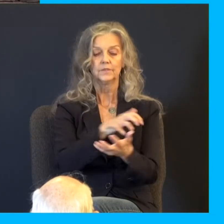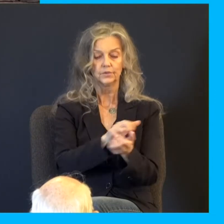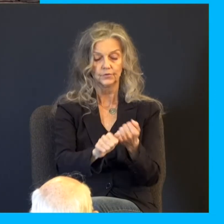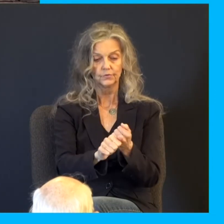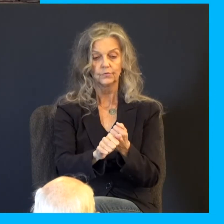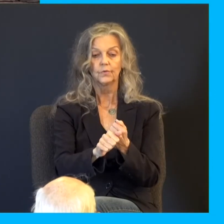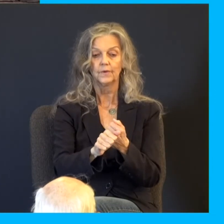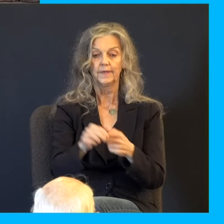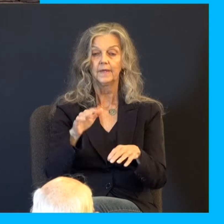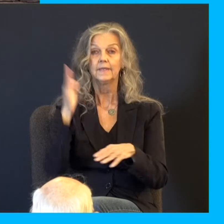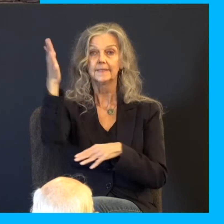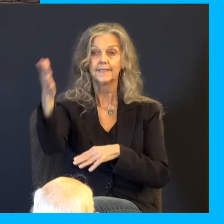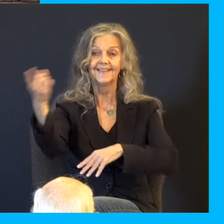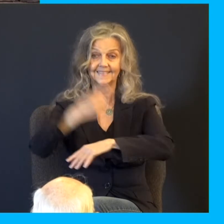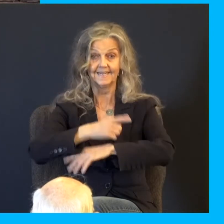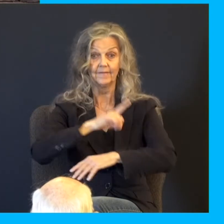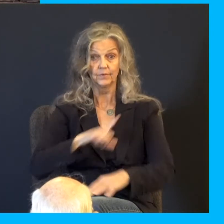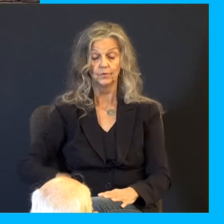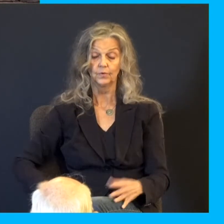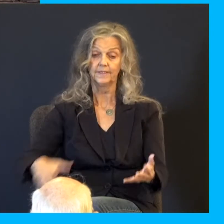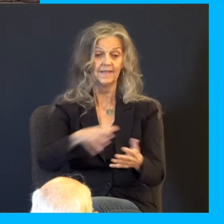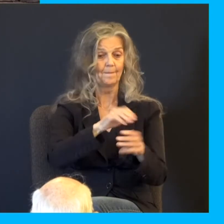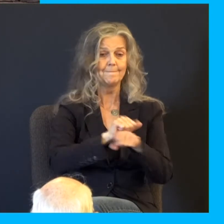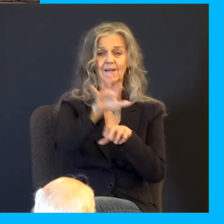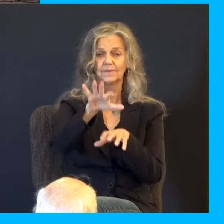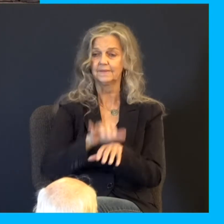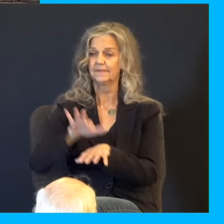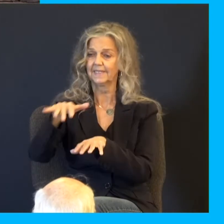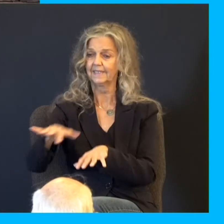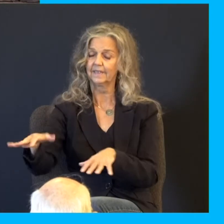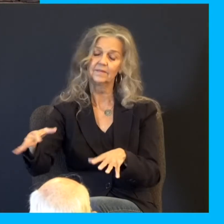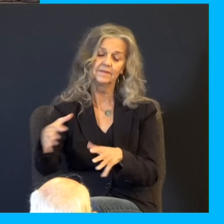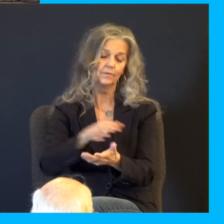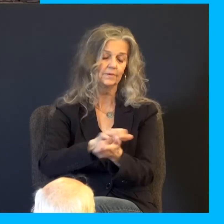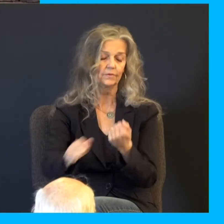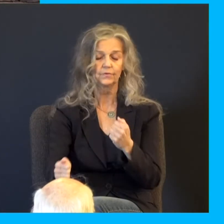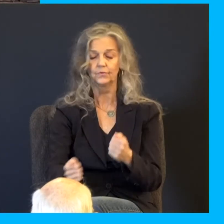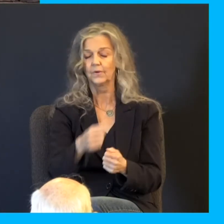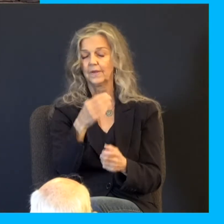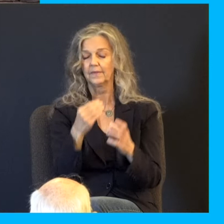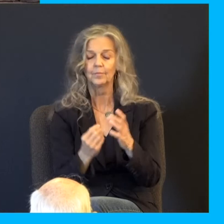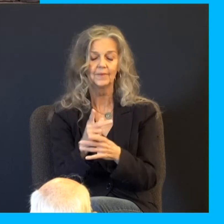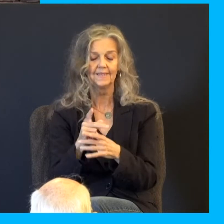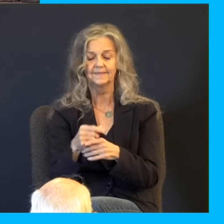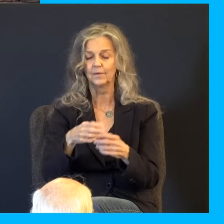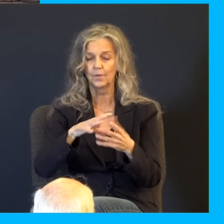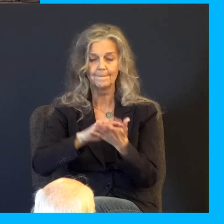the Lord. I will make waste mountains and hills, dry up all their herbs, I will make the rivers islands, I will dry up the pools and I will bring the blind